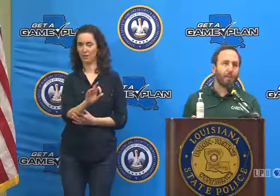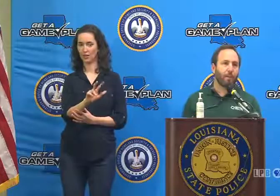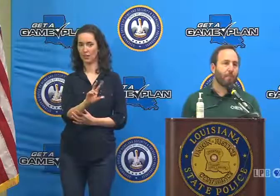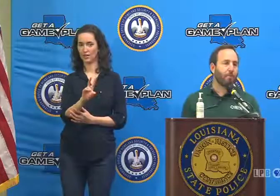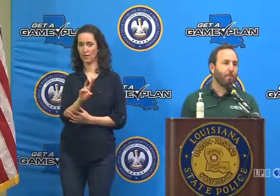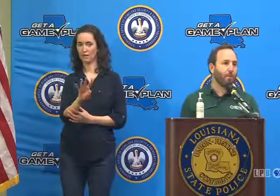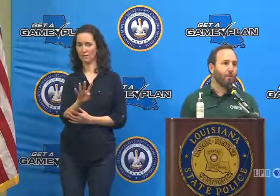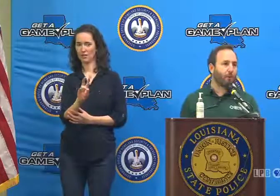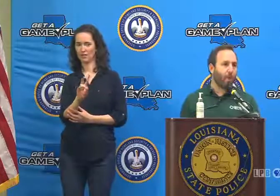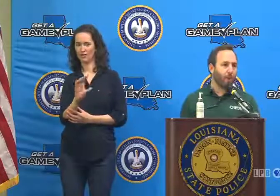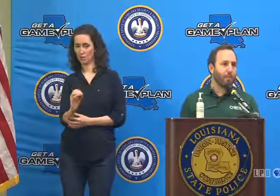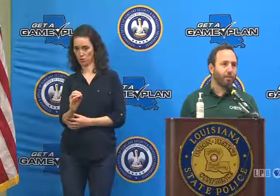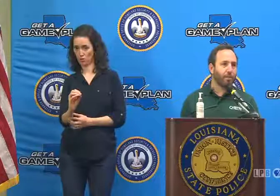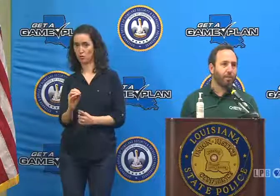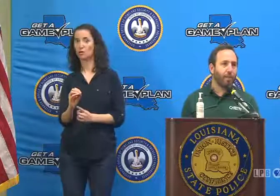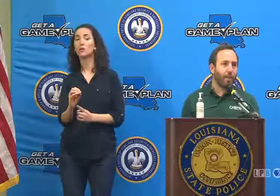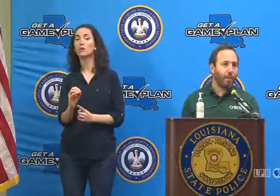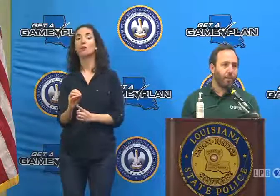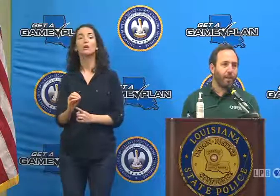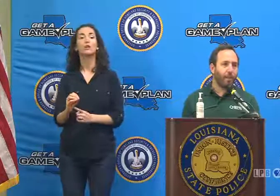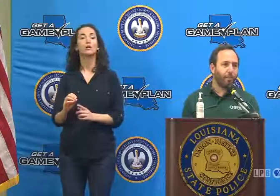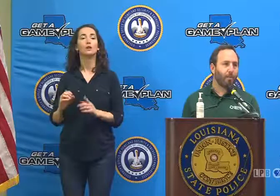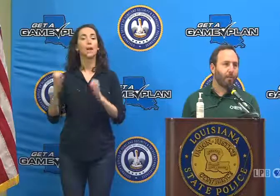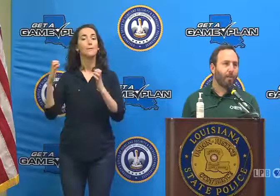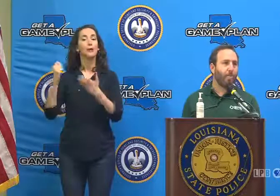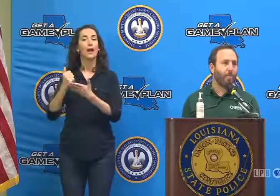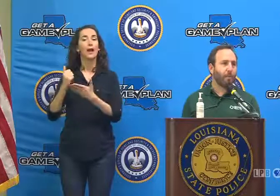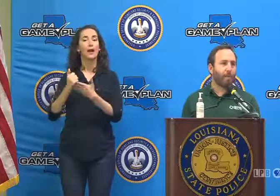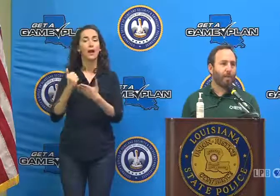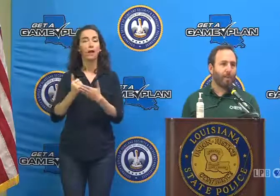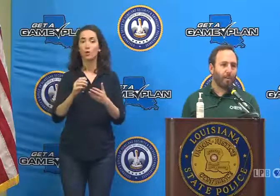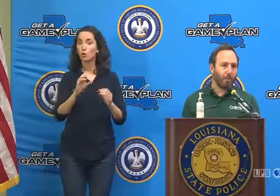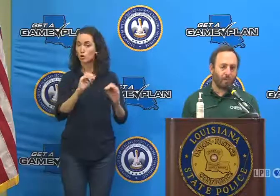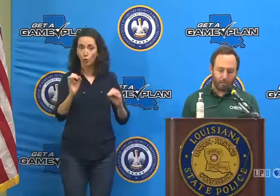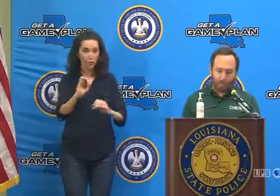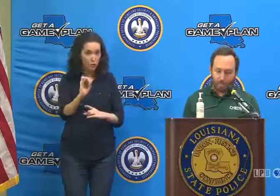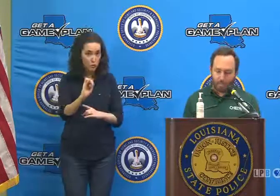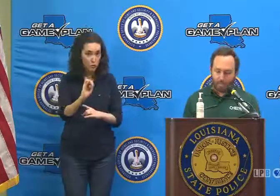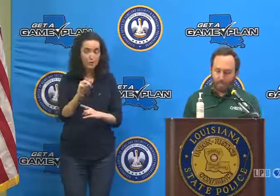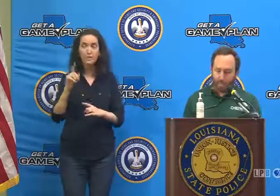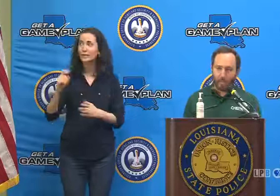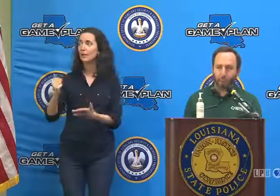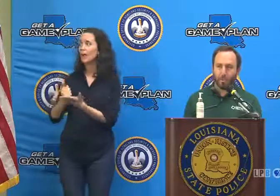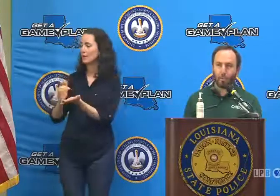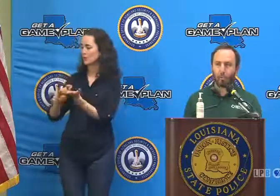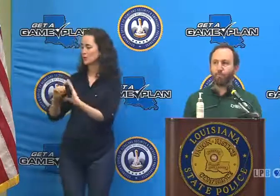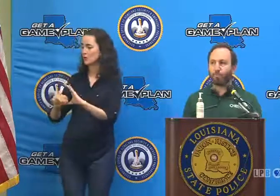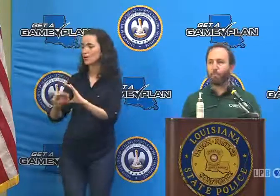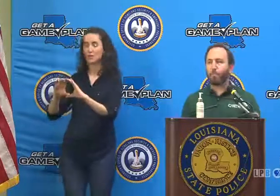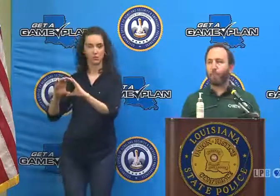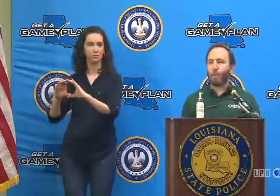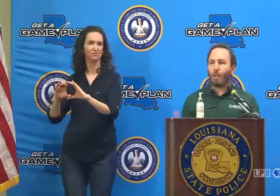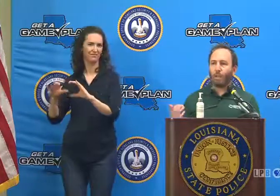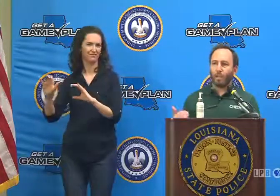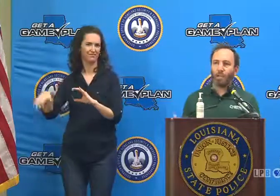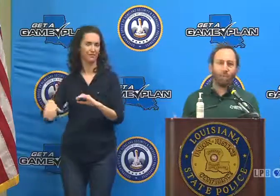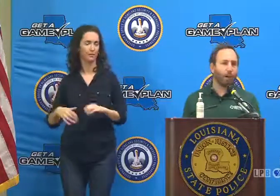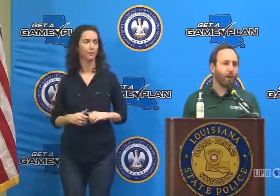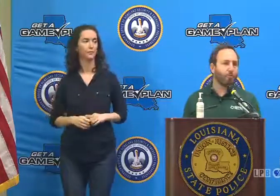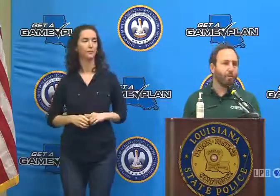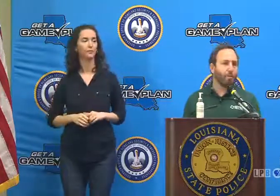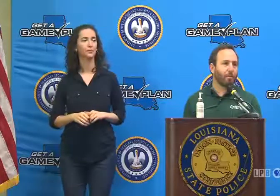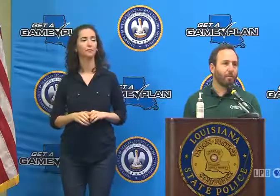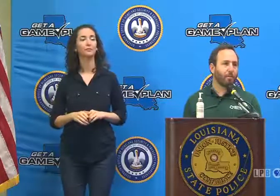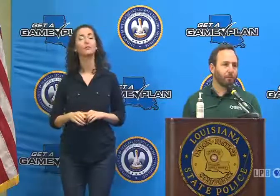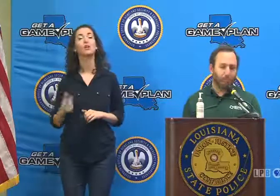specifically for people who are uninsured and need help refilling prescriptions that might have been lost or damaged in the storm. As we